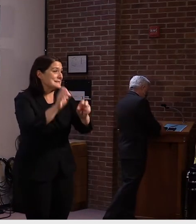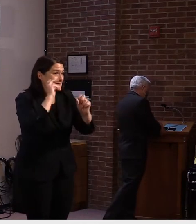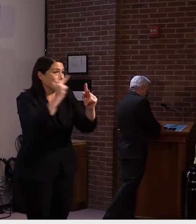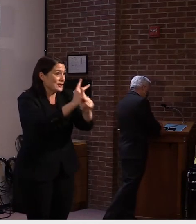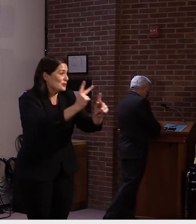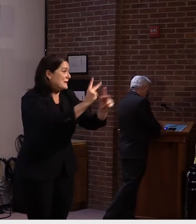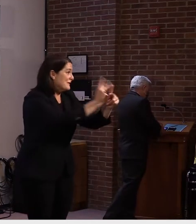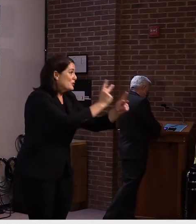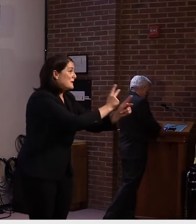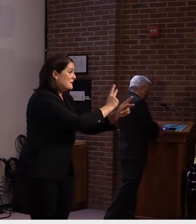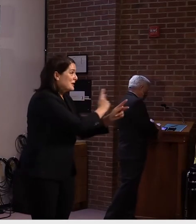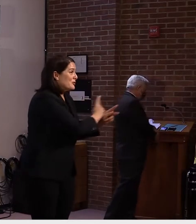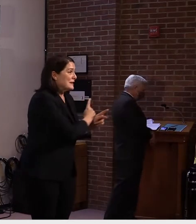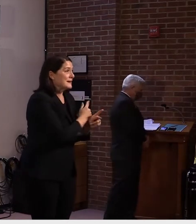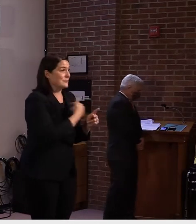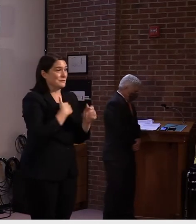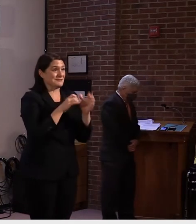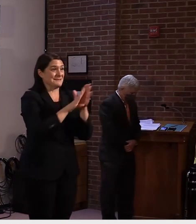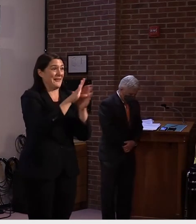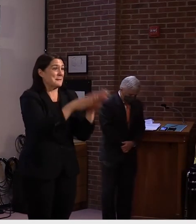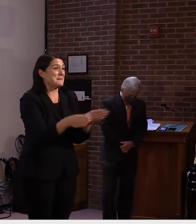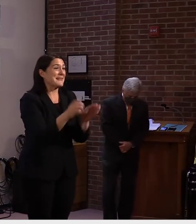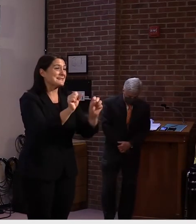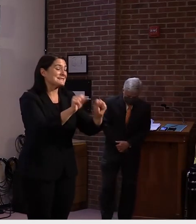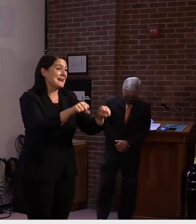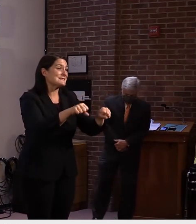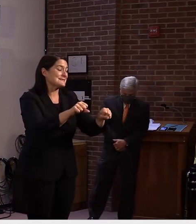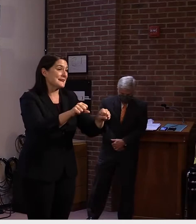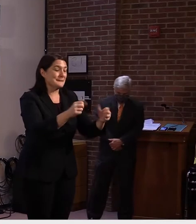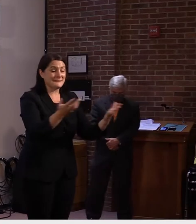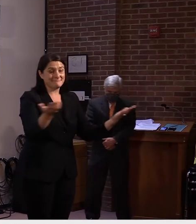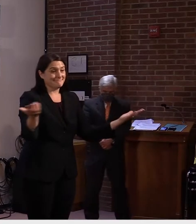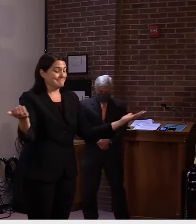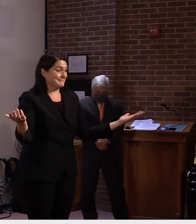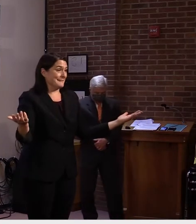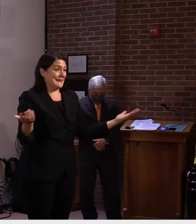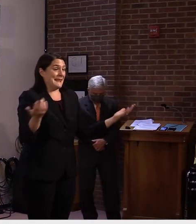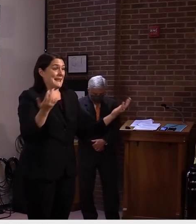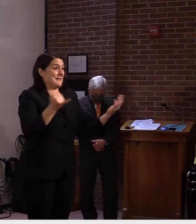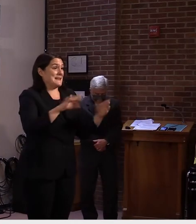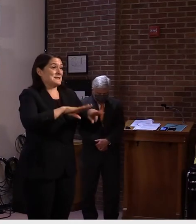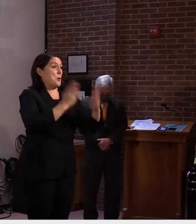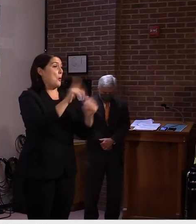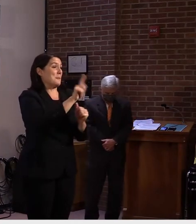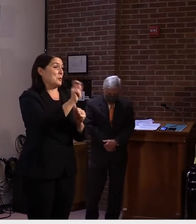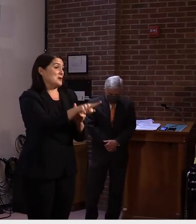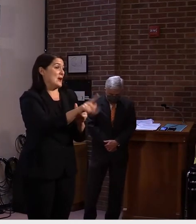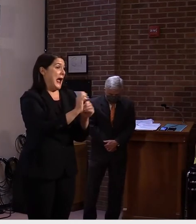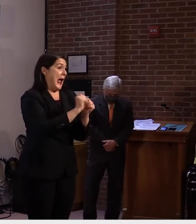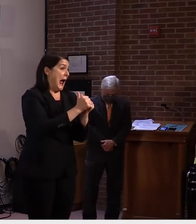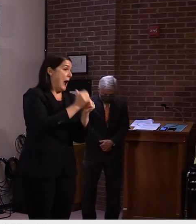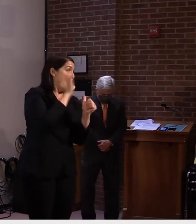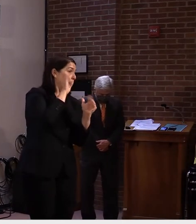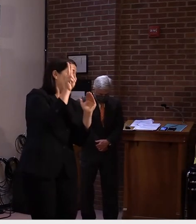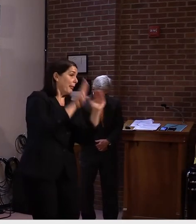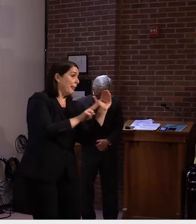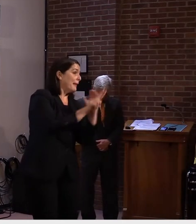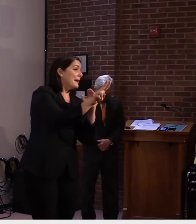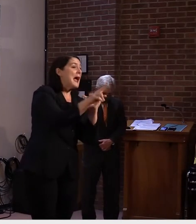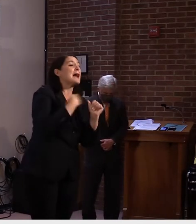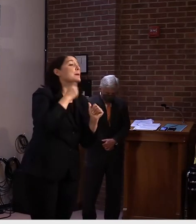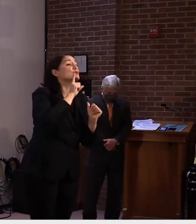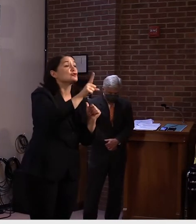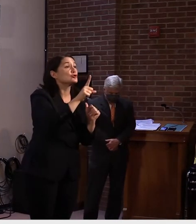to the precautions put in place. Um, but I think, you know, that it's an open question as to, uh, how this ultimately will resolve. And I think we'll see different